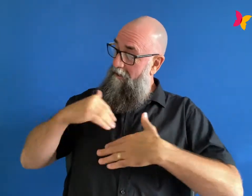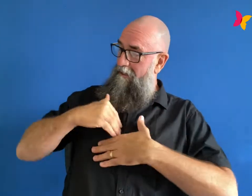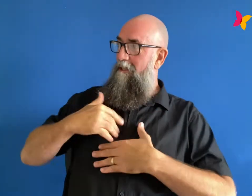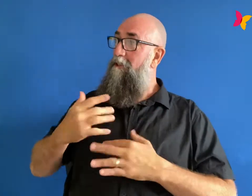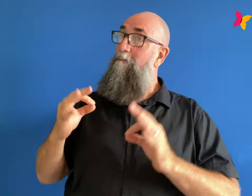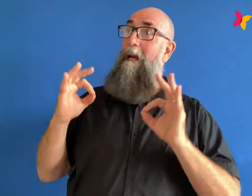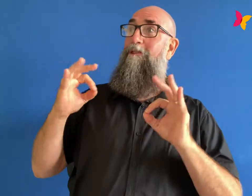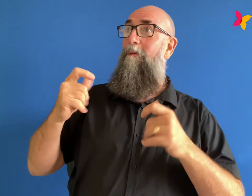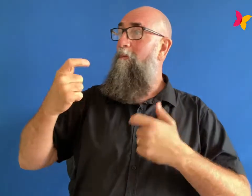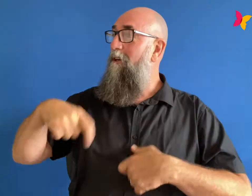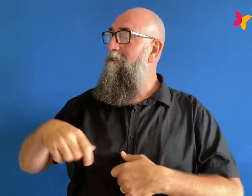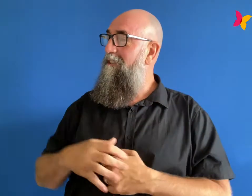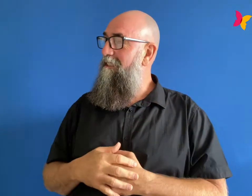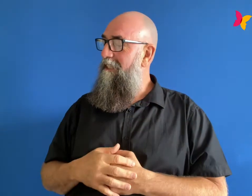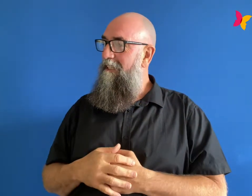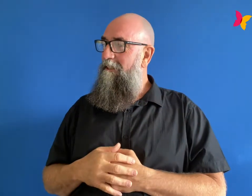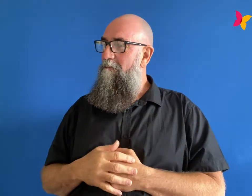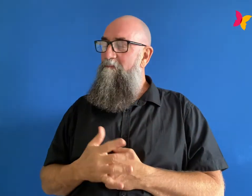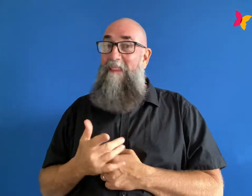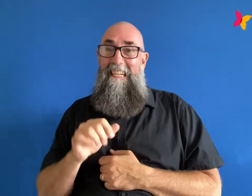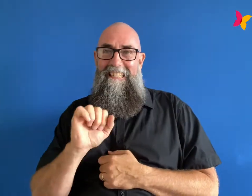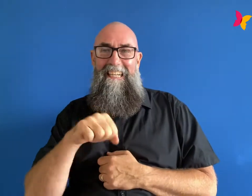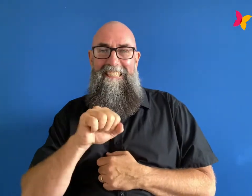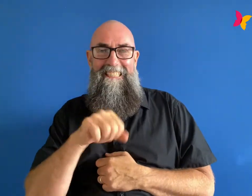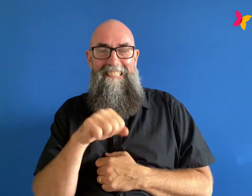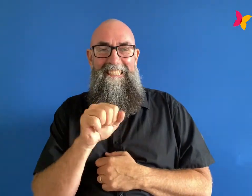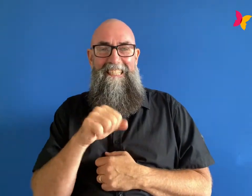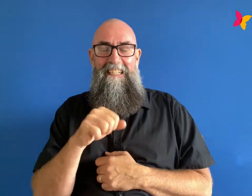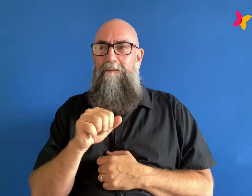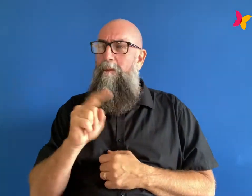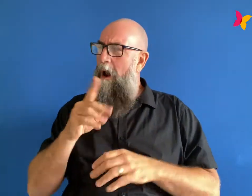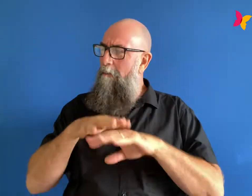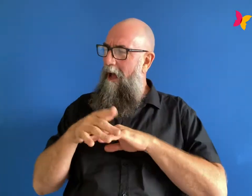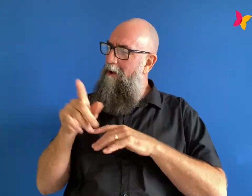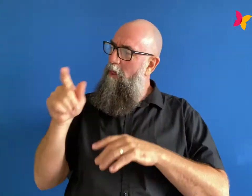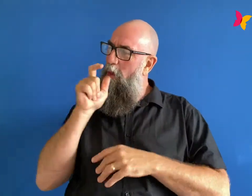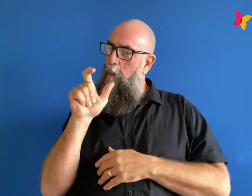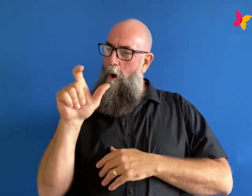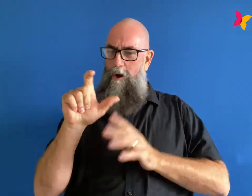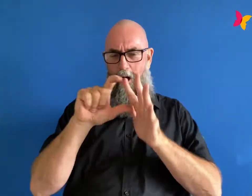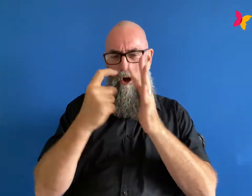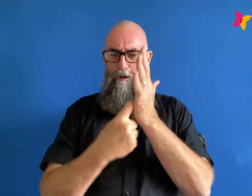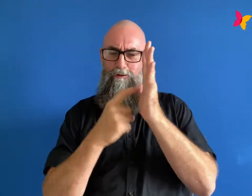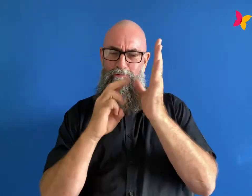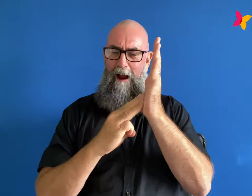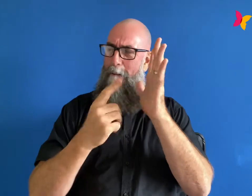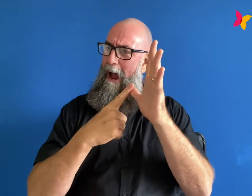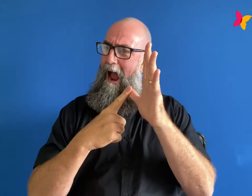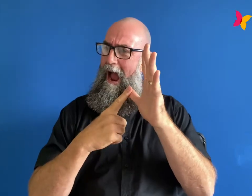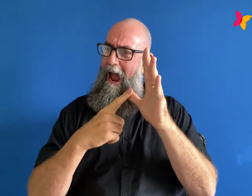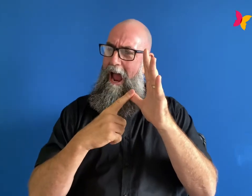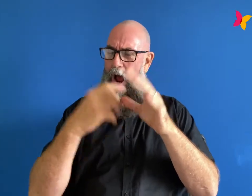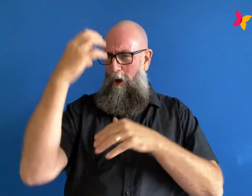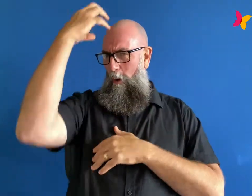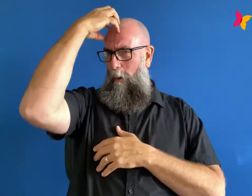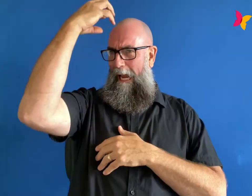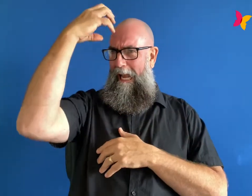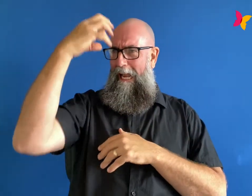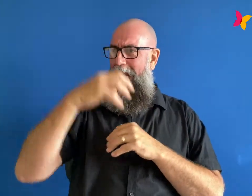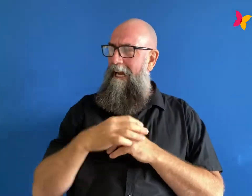do you think it would have applied to you as a teenager i was definitely called a drama kid a lot drama queen drama kids both growing up at first